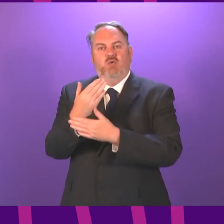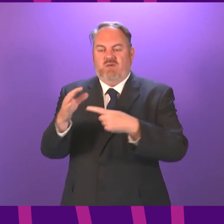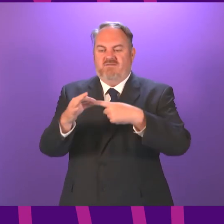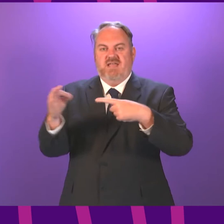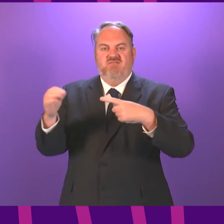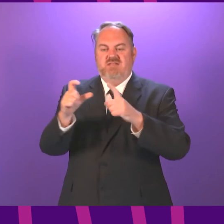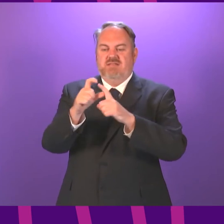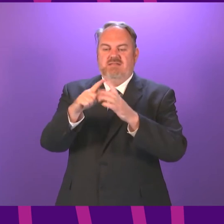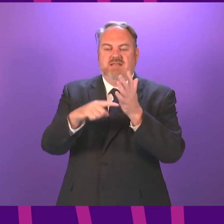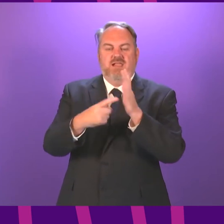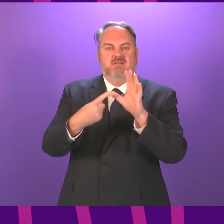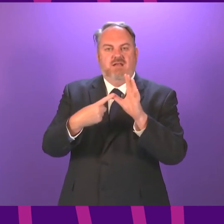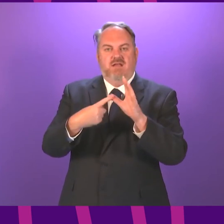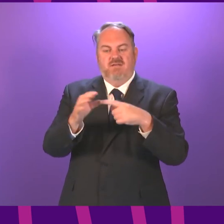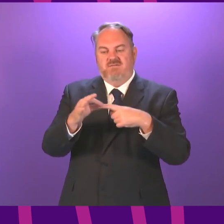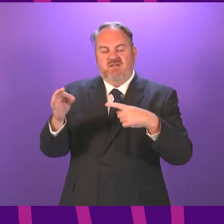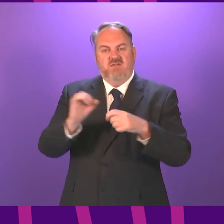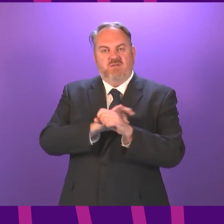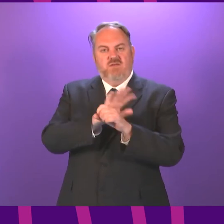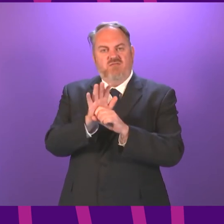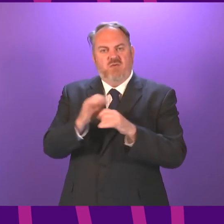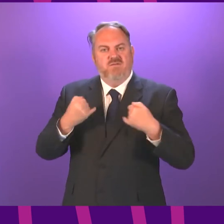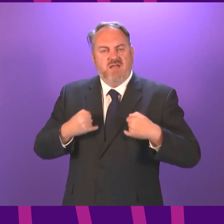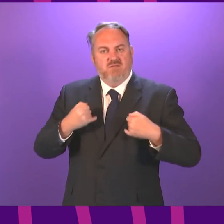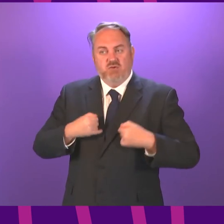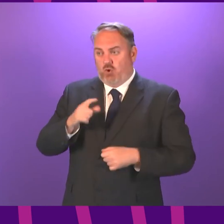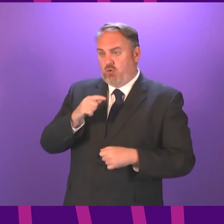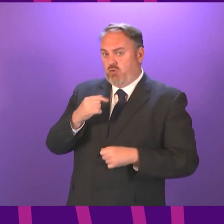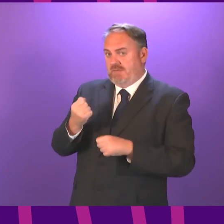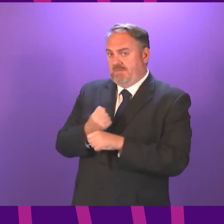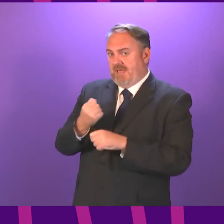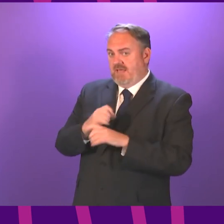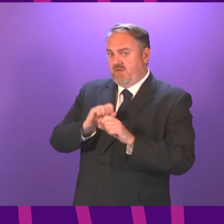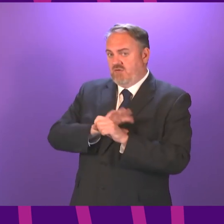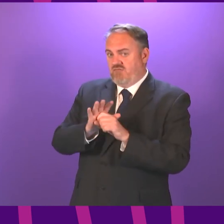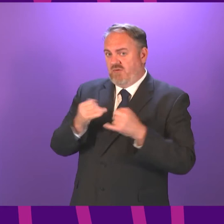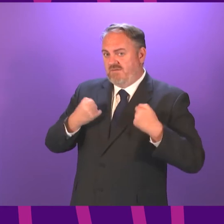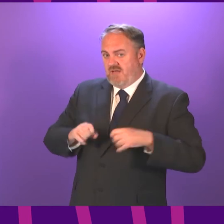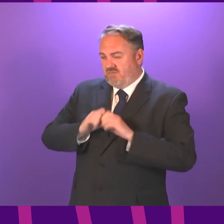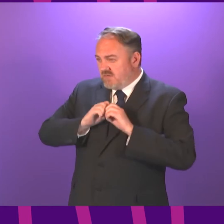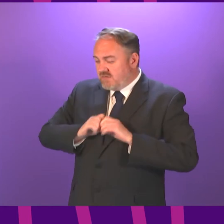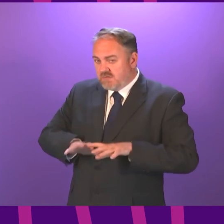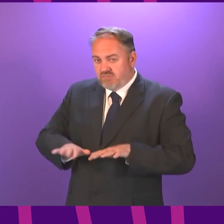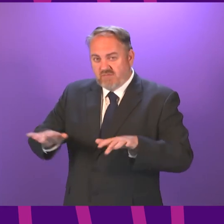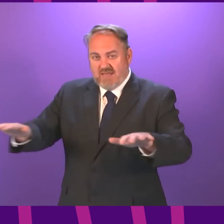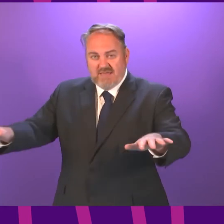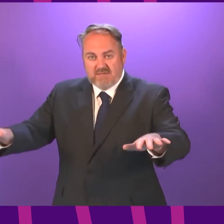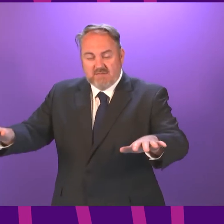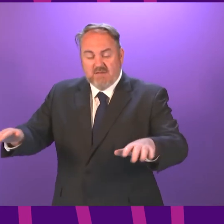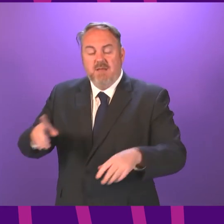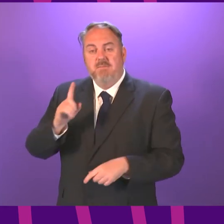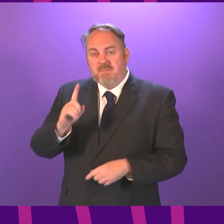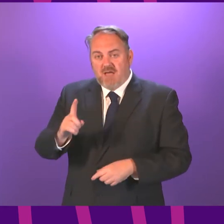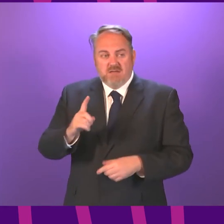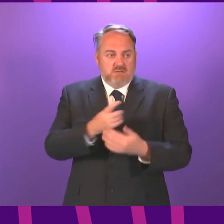And secondly, even if we are seeing that link continue to break, as long as we still have a proportion of the